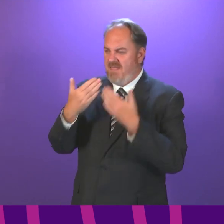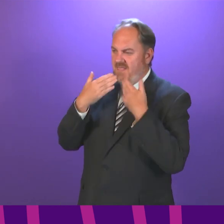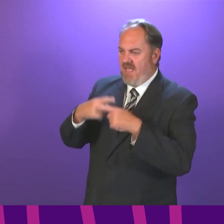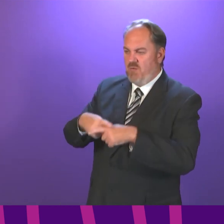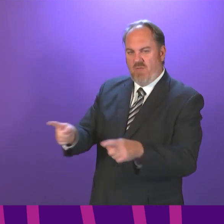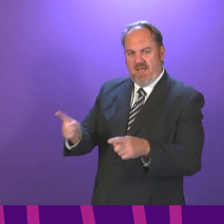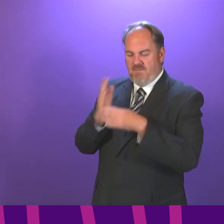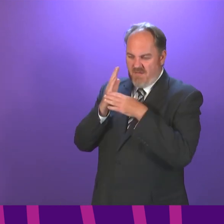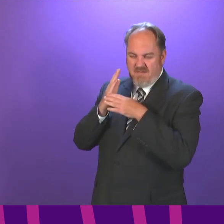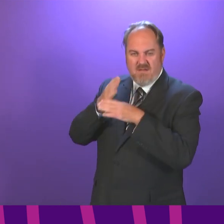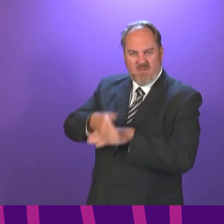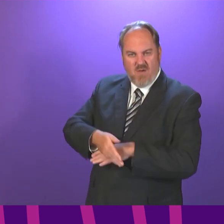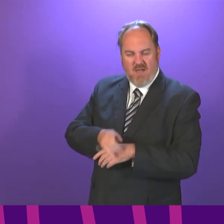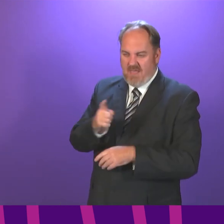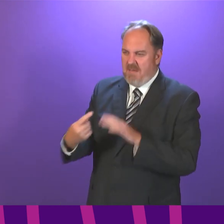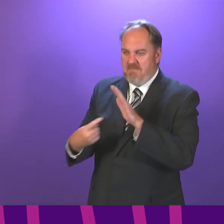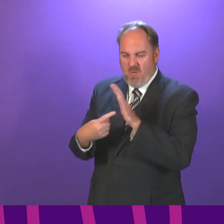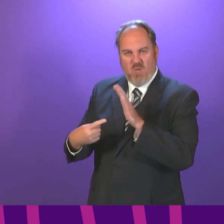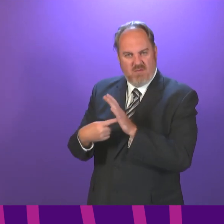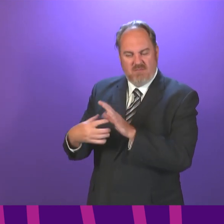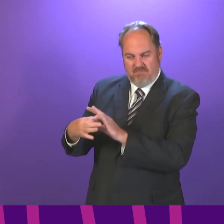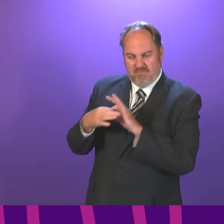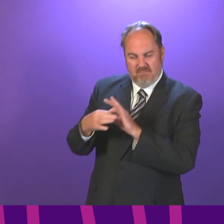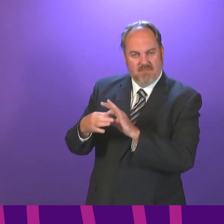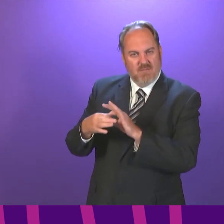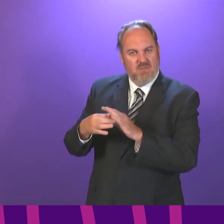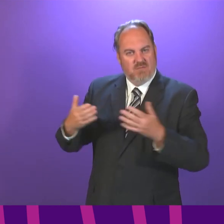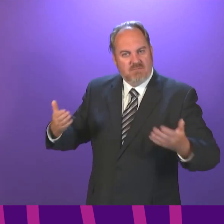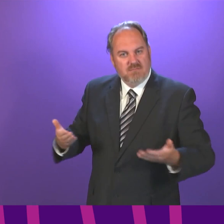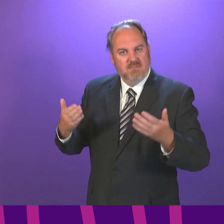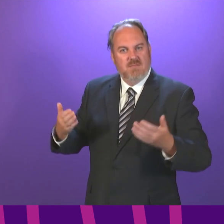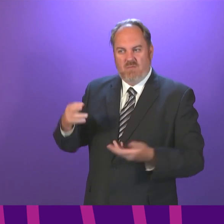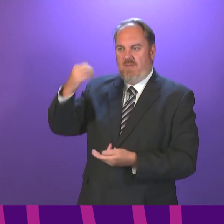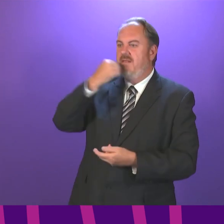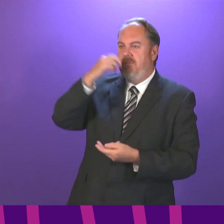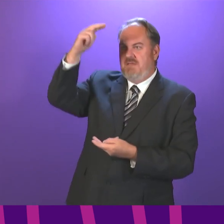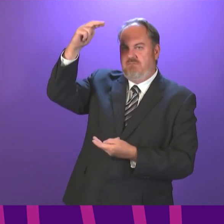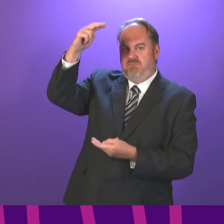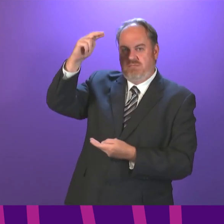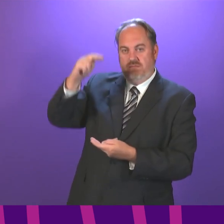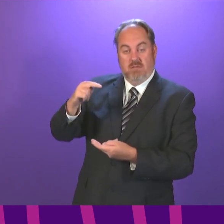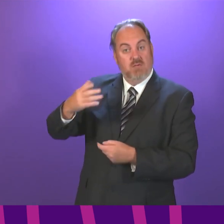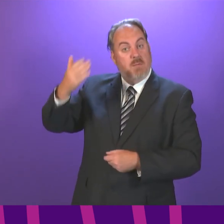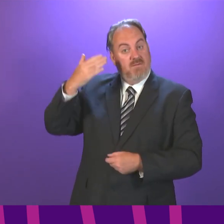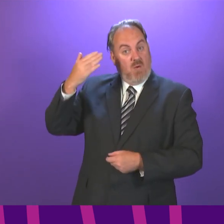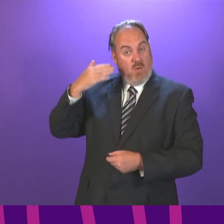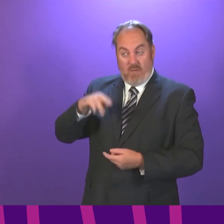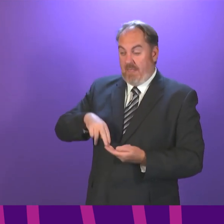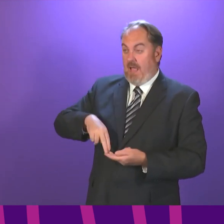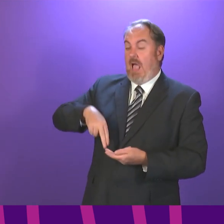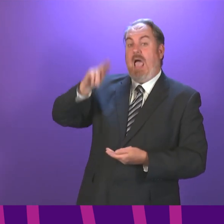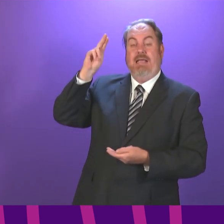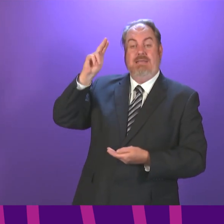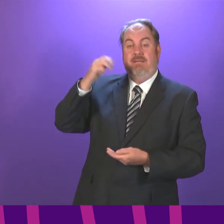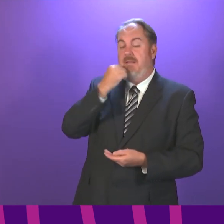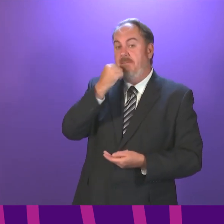have done has played a part in getting us to the point, from the point where we did have some of the highest case rates or even at one